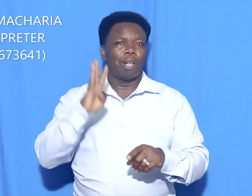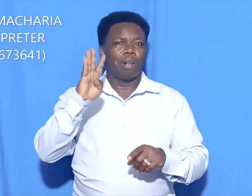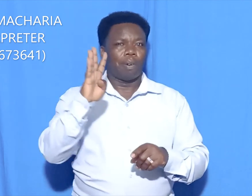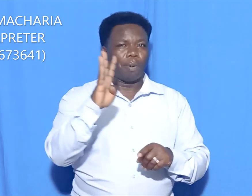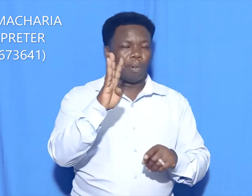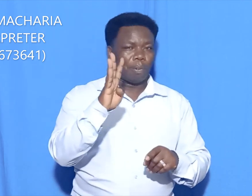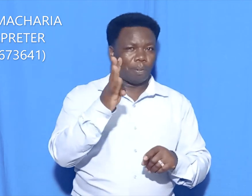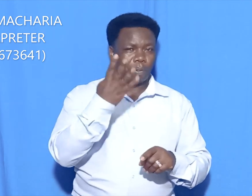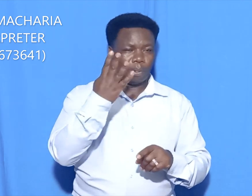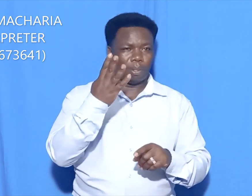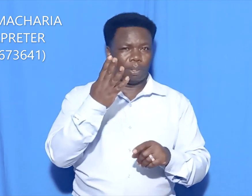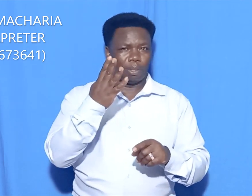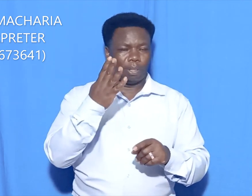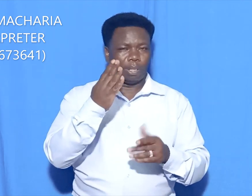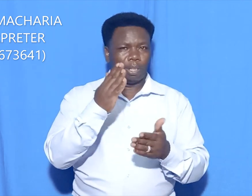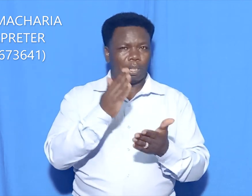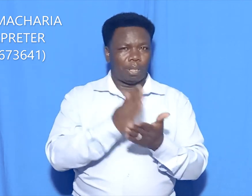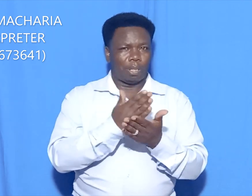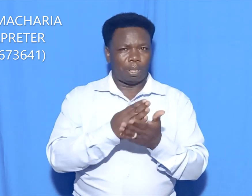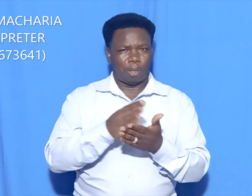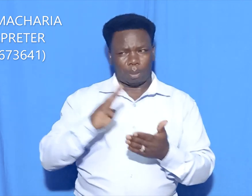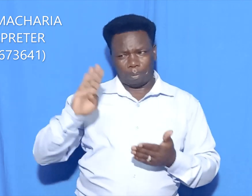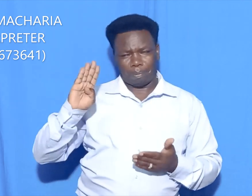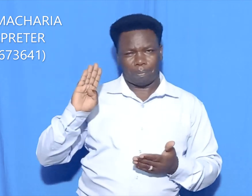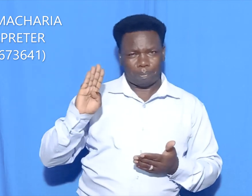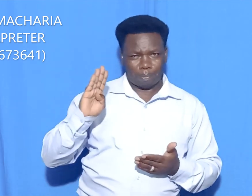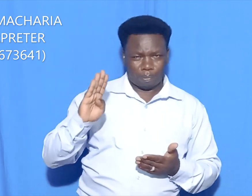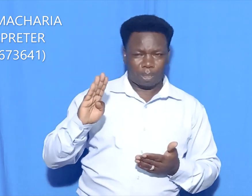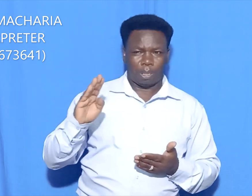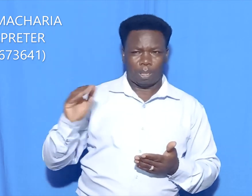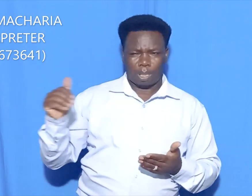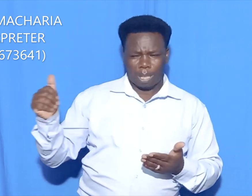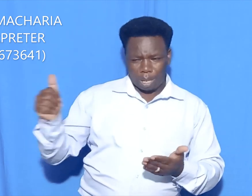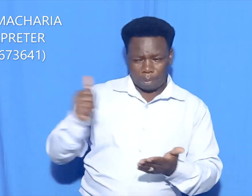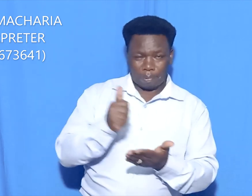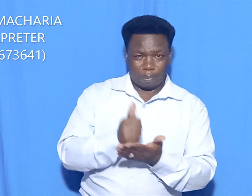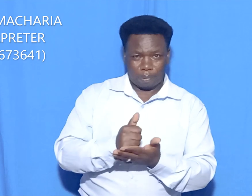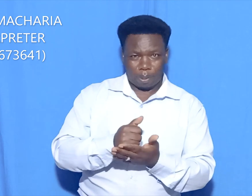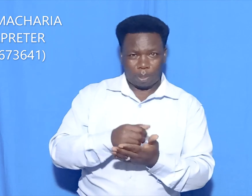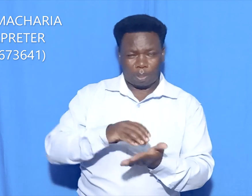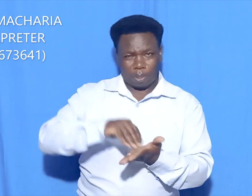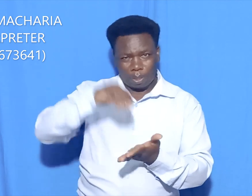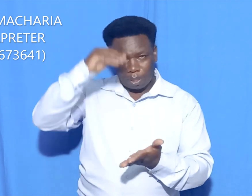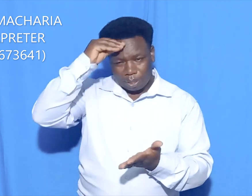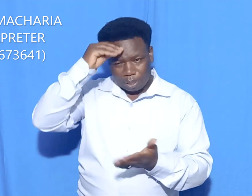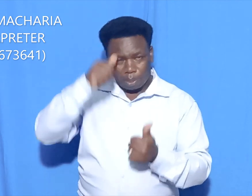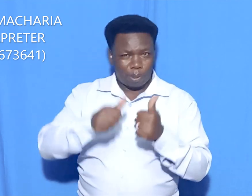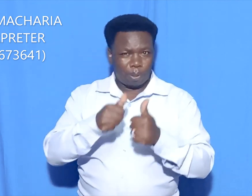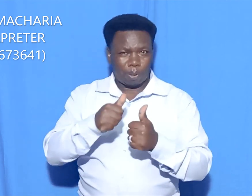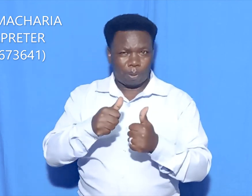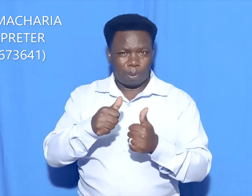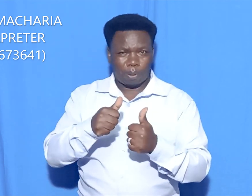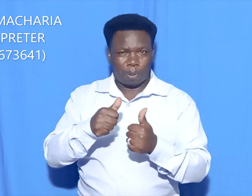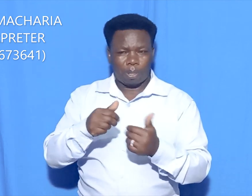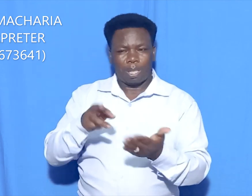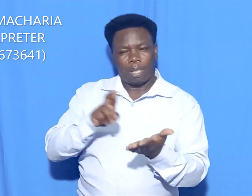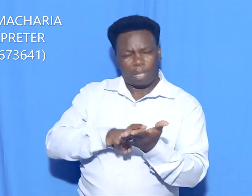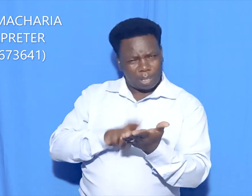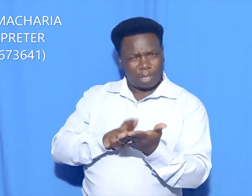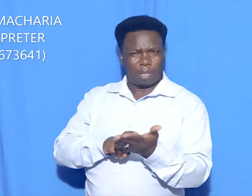B, on application of courses is registration. The requirement for registration is payment